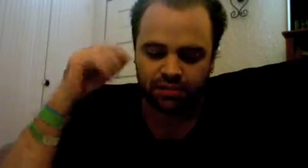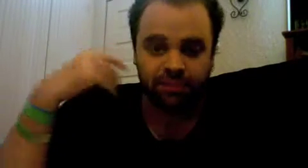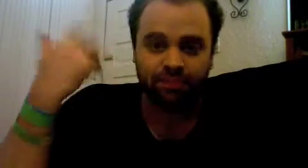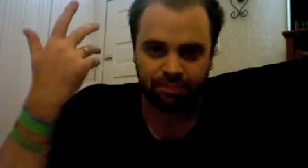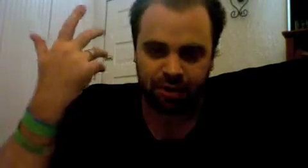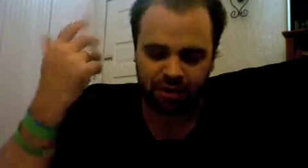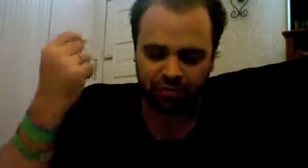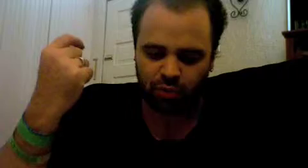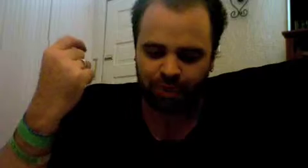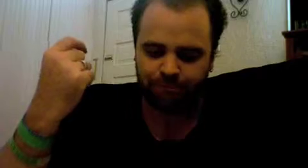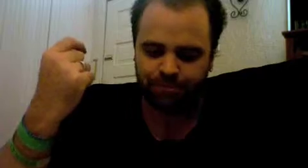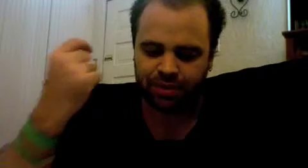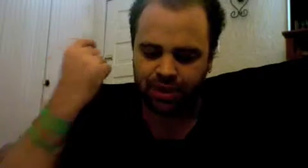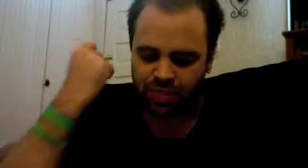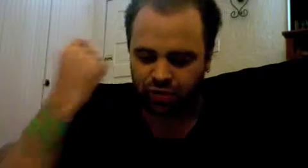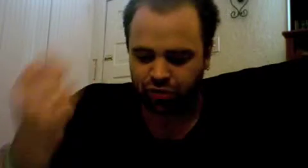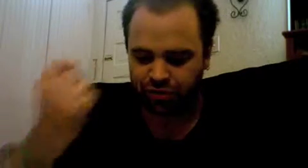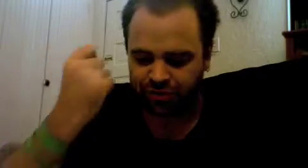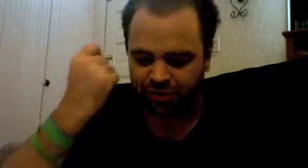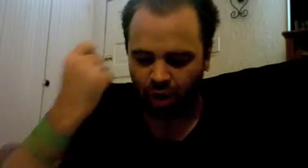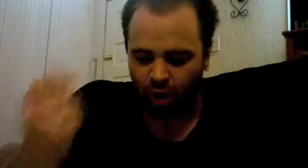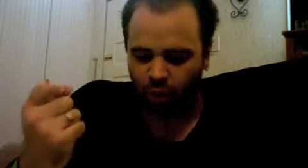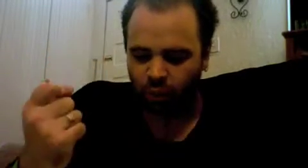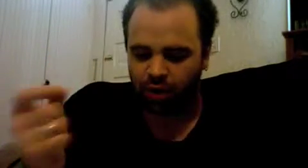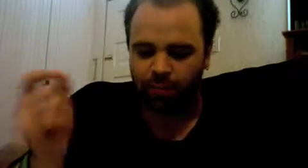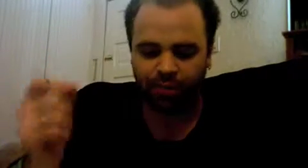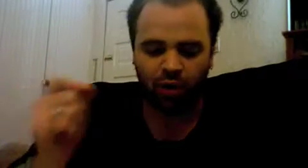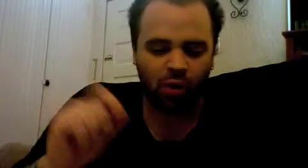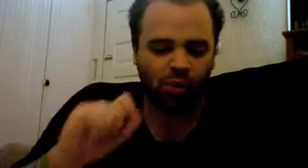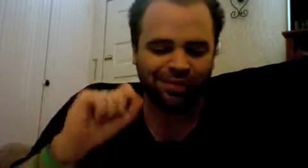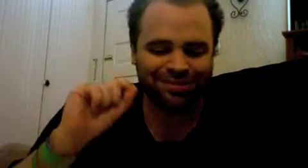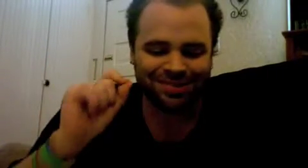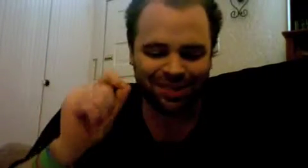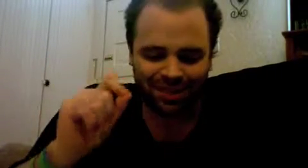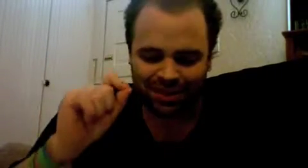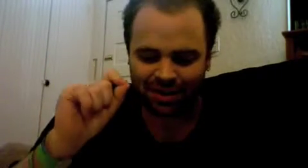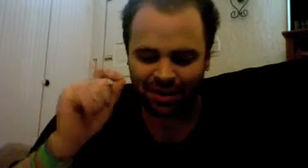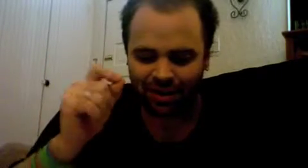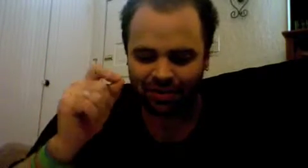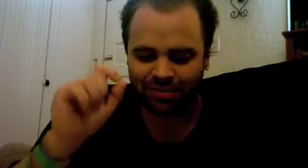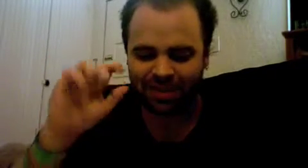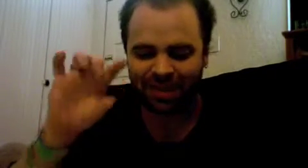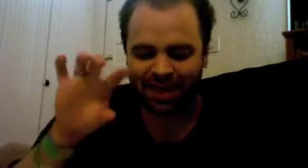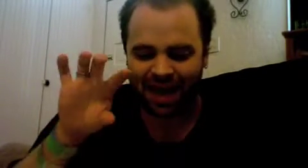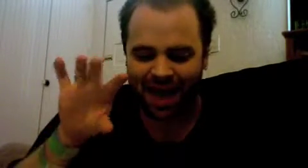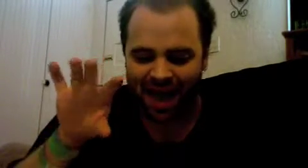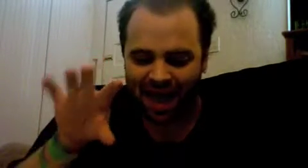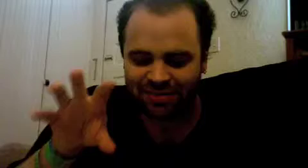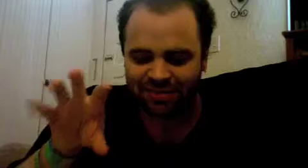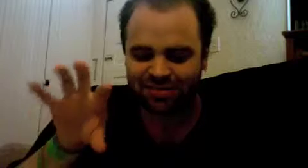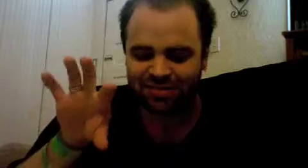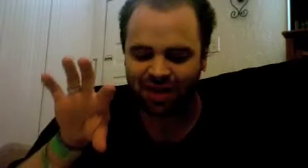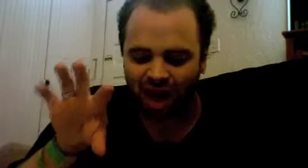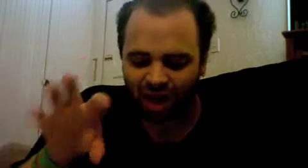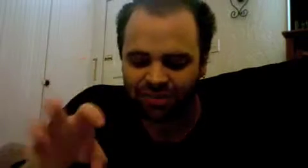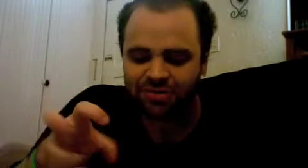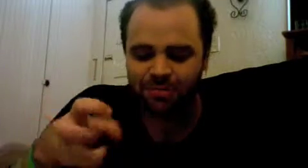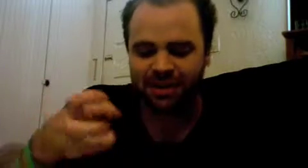paragraph 20 the truth is the whole but the whole is nothing other than the essence consummating